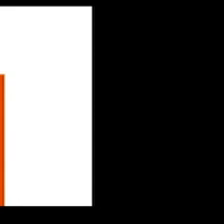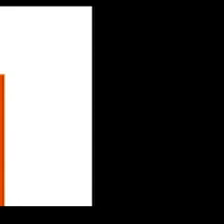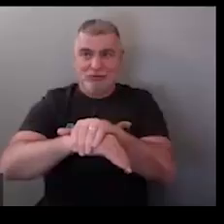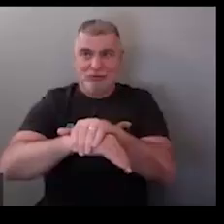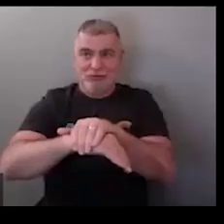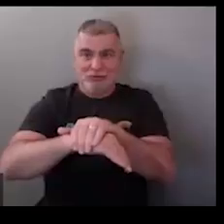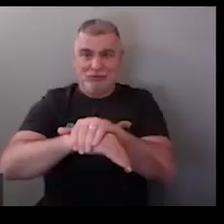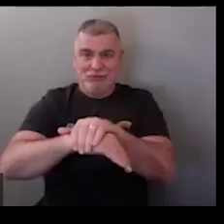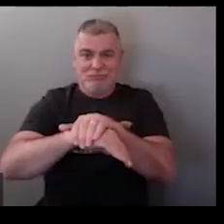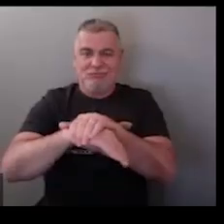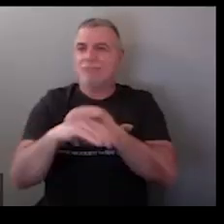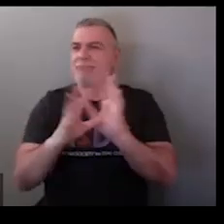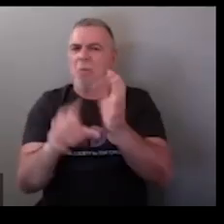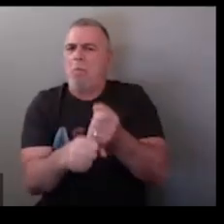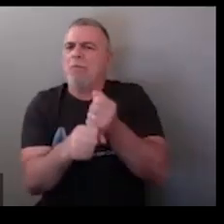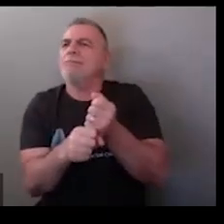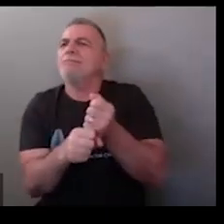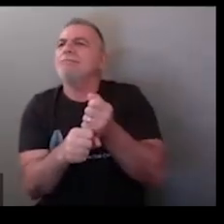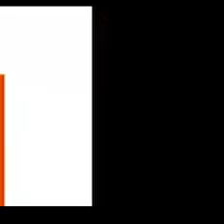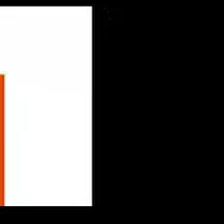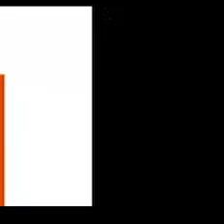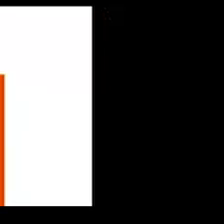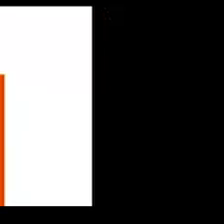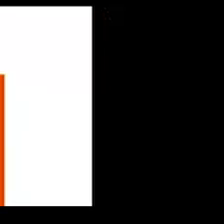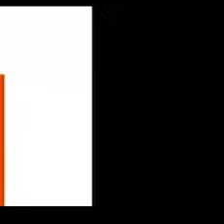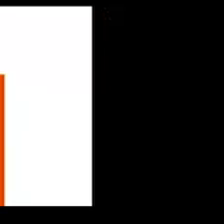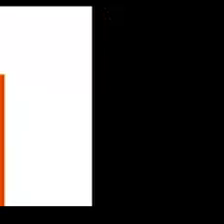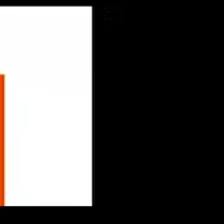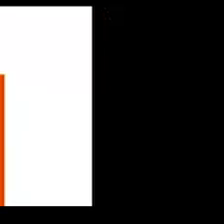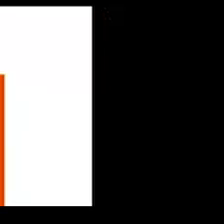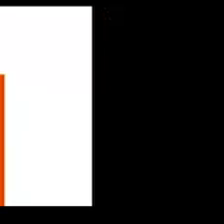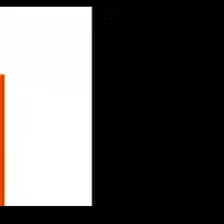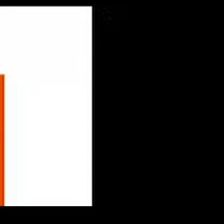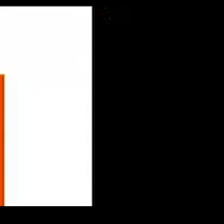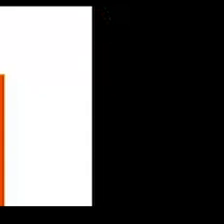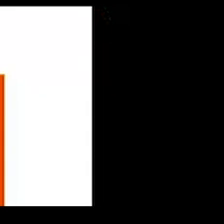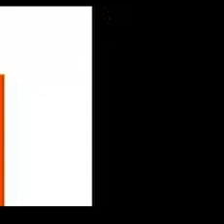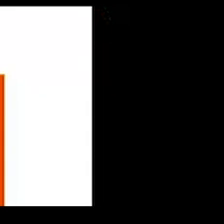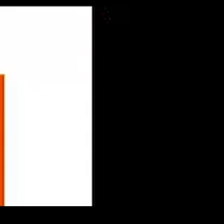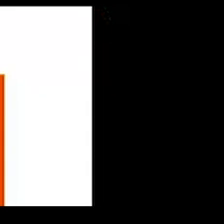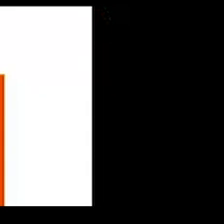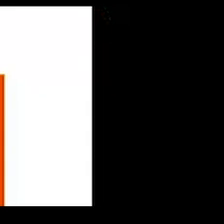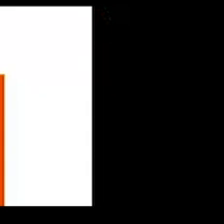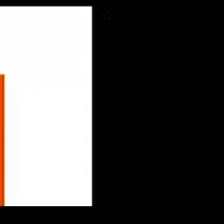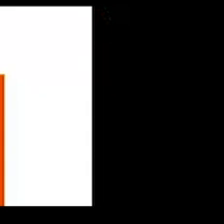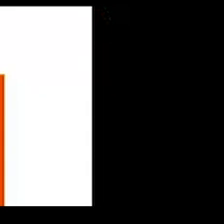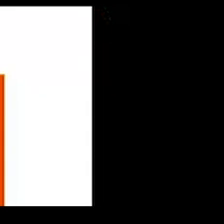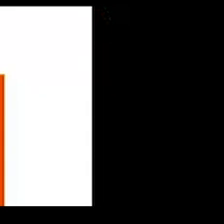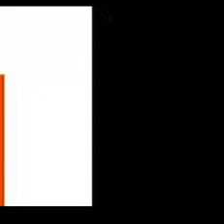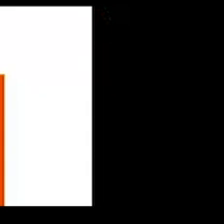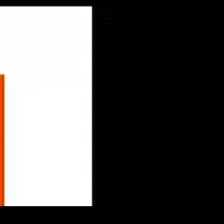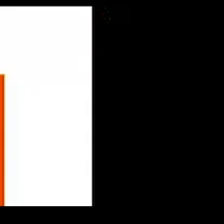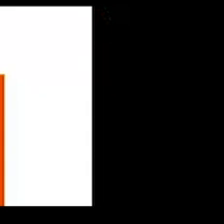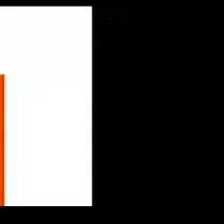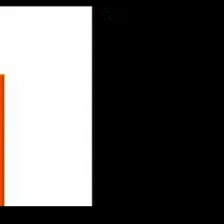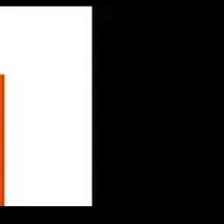yes so we have a question just to confirm language slash sentences are the same language and